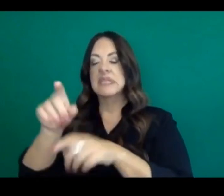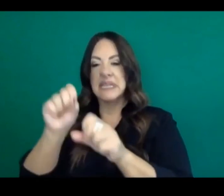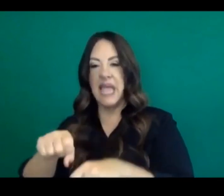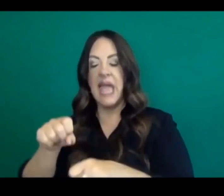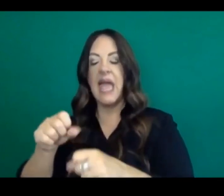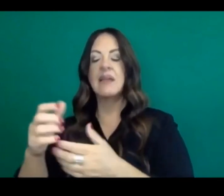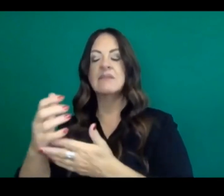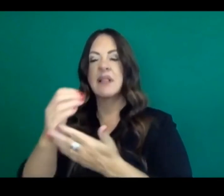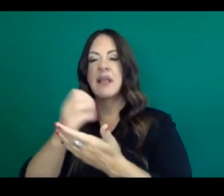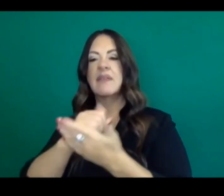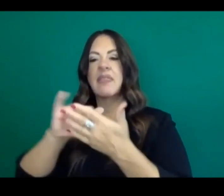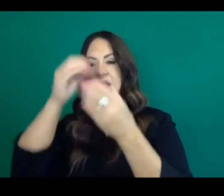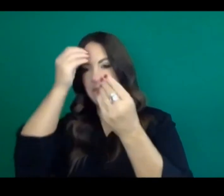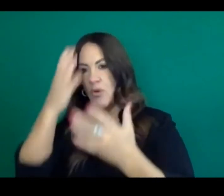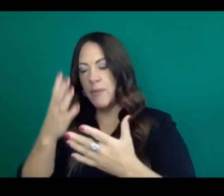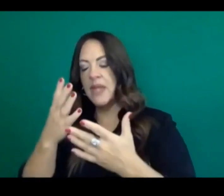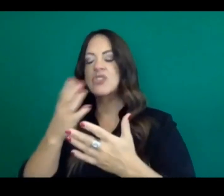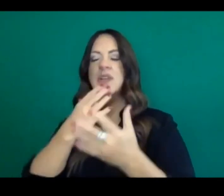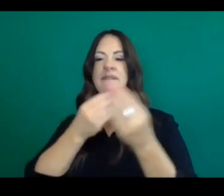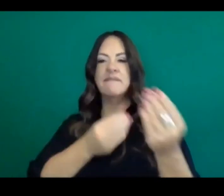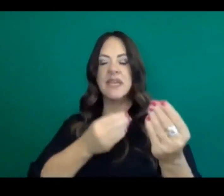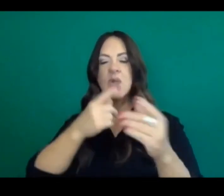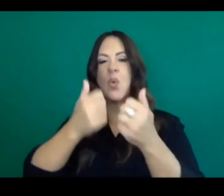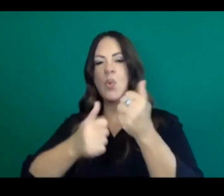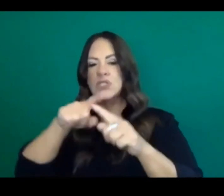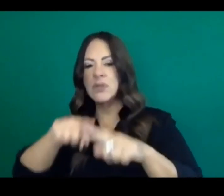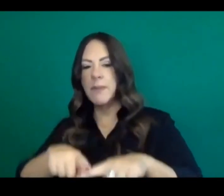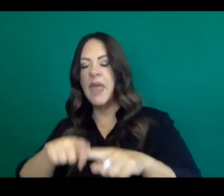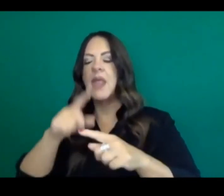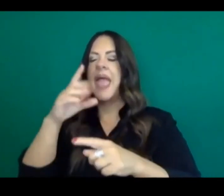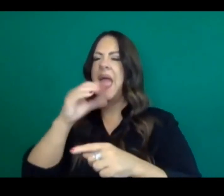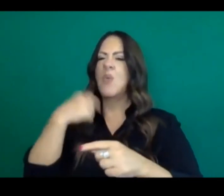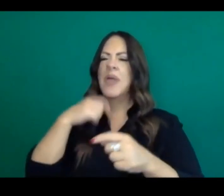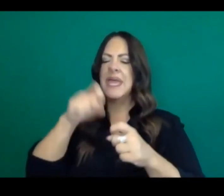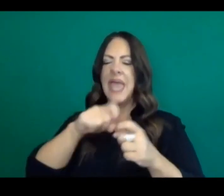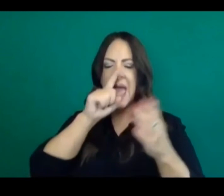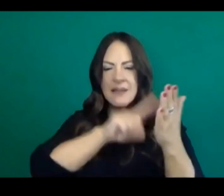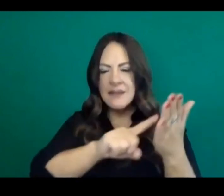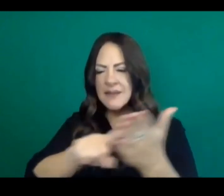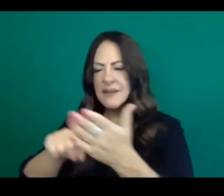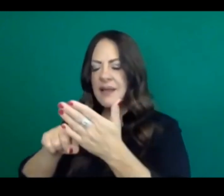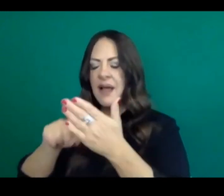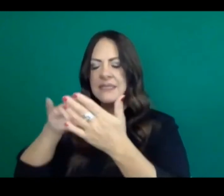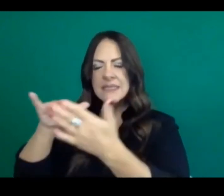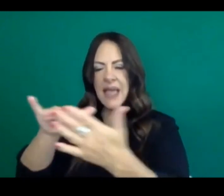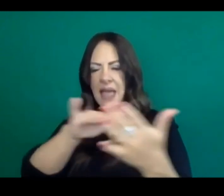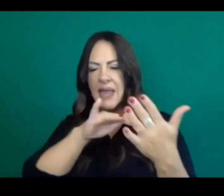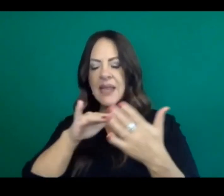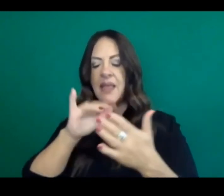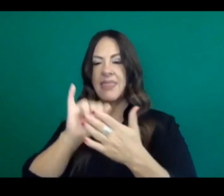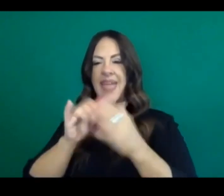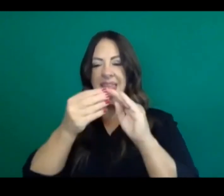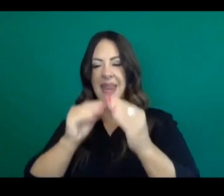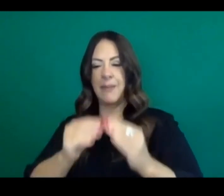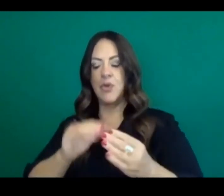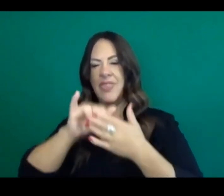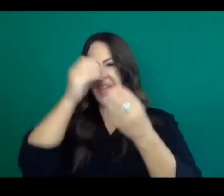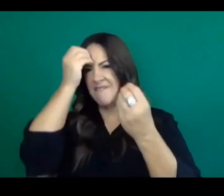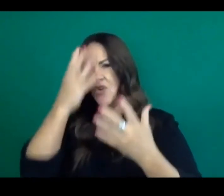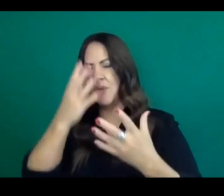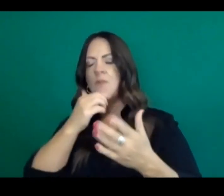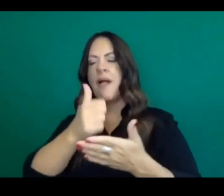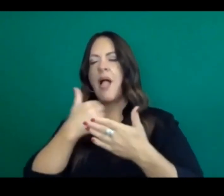to not just see where transmission is happening, but to understand some of the more detailed, nuanced pieces there.